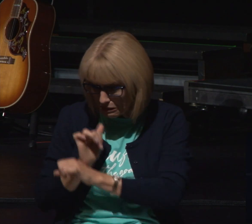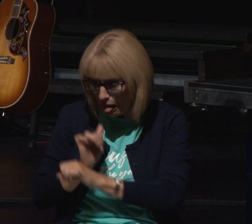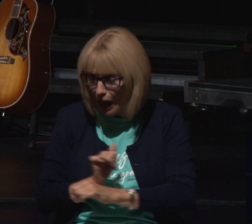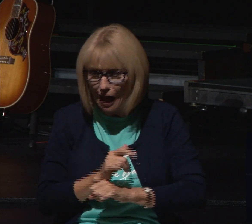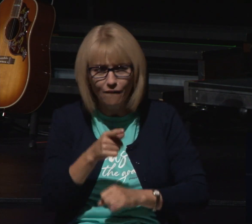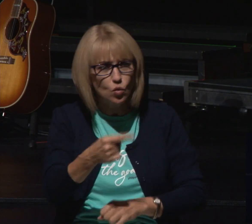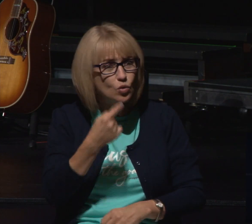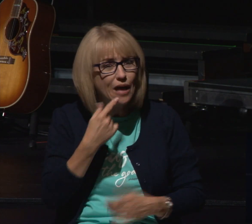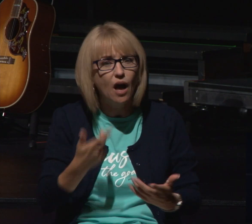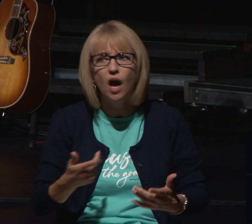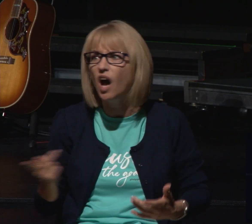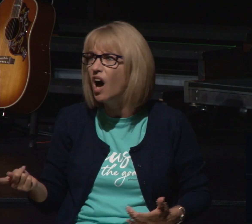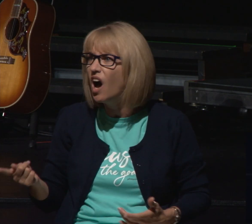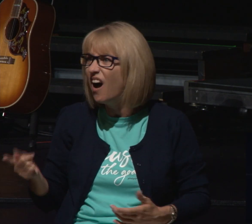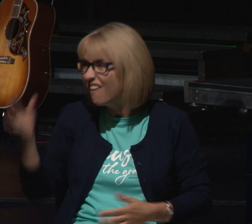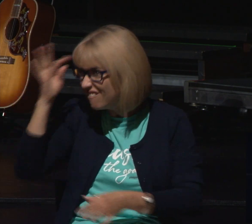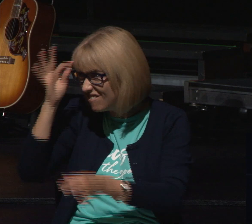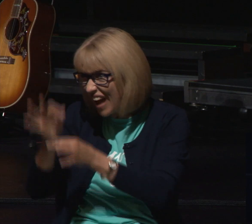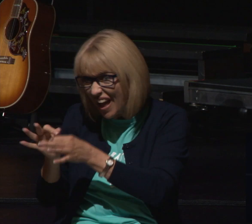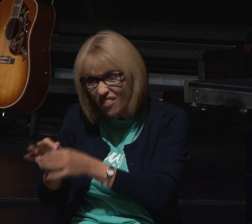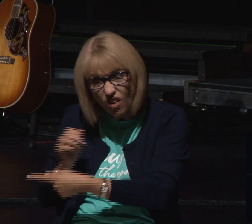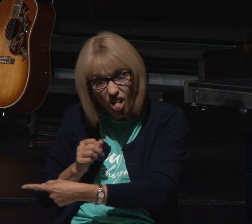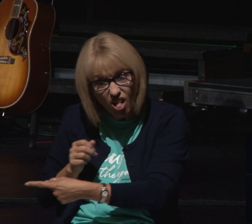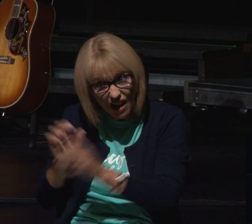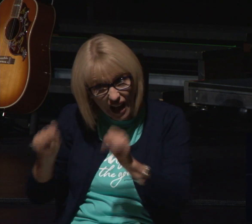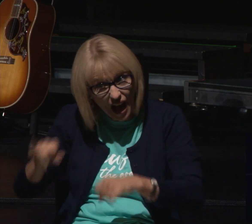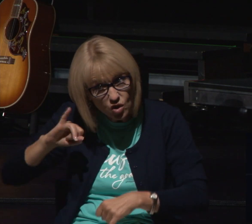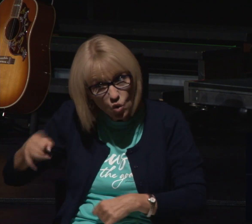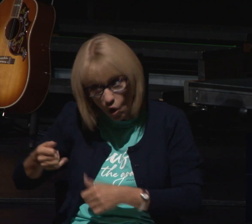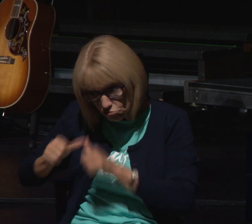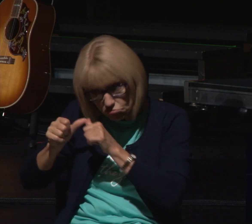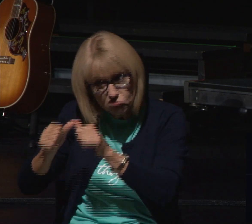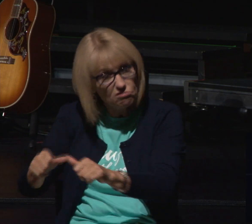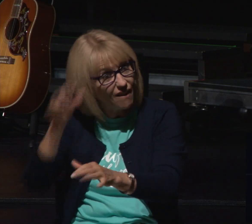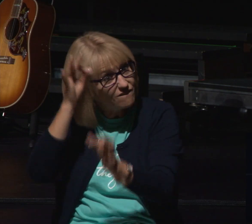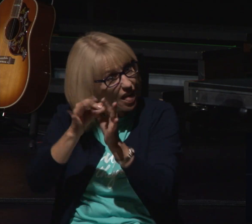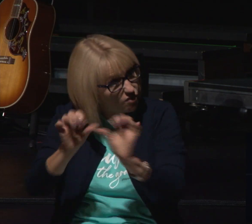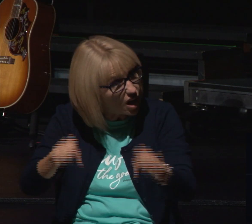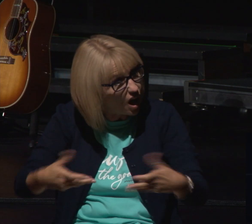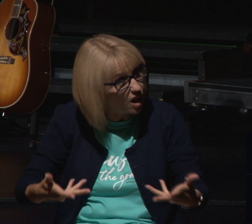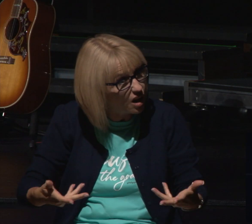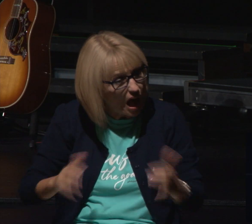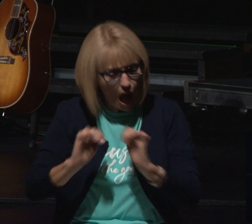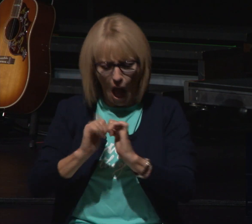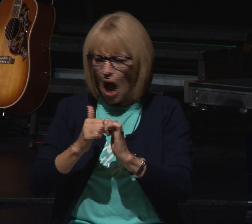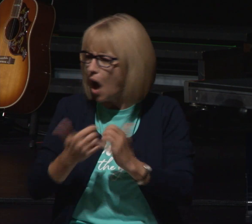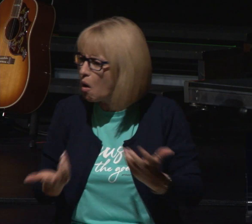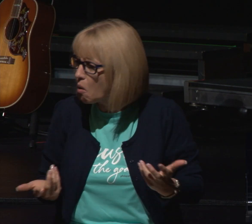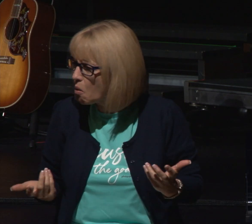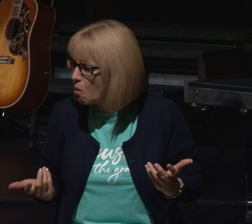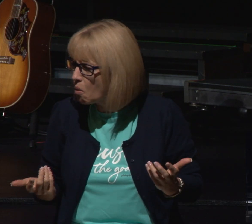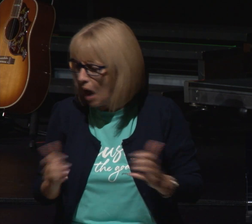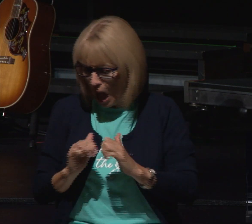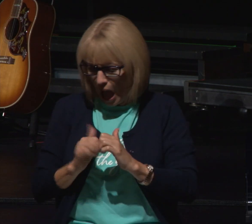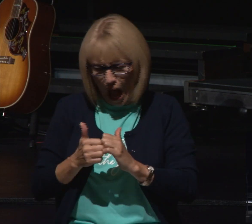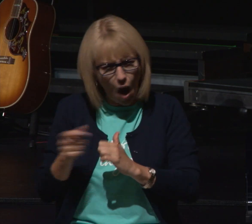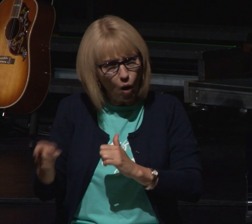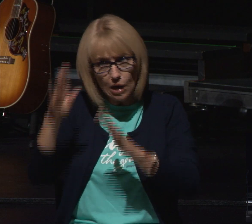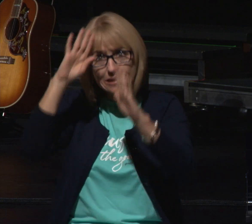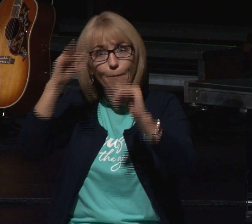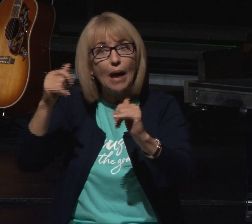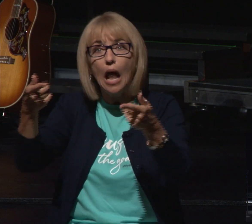and you're wondering how does he stay faithful our theme is staying faithful in the unexpected how does joseph do that